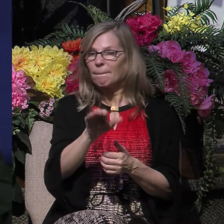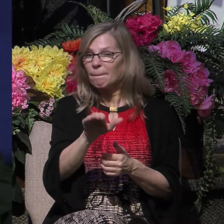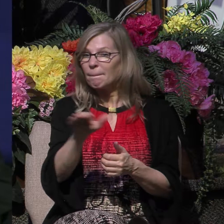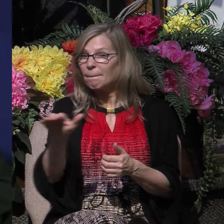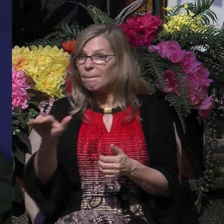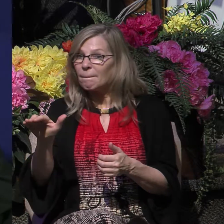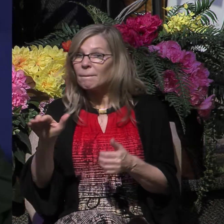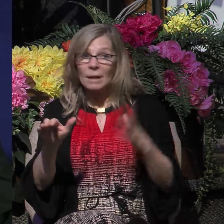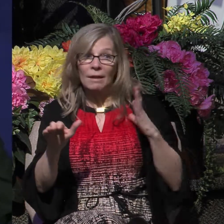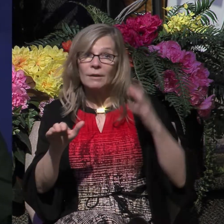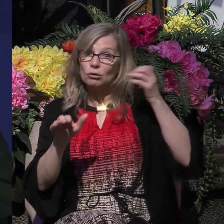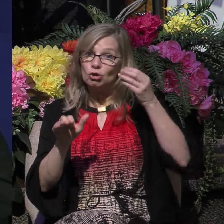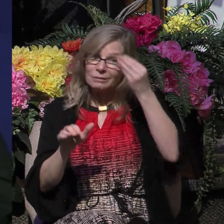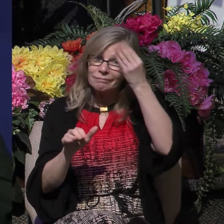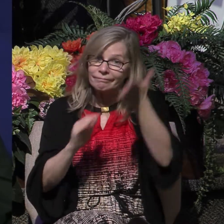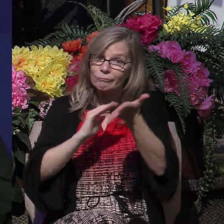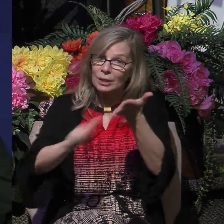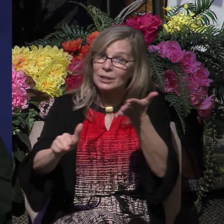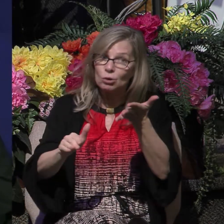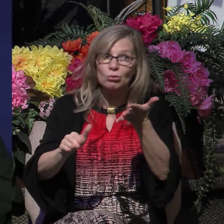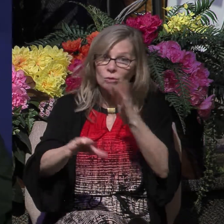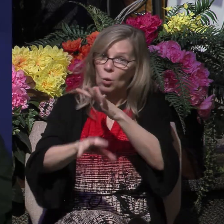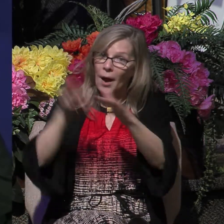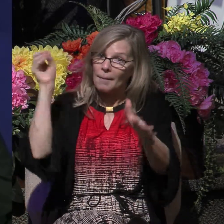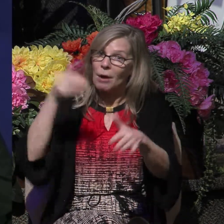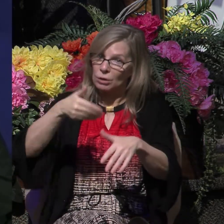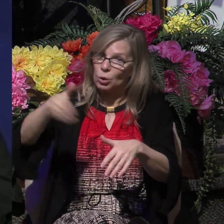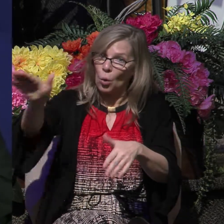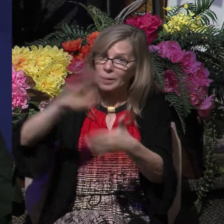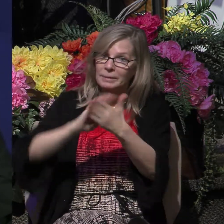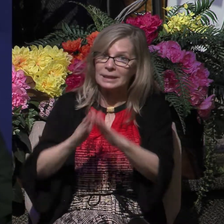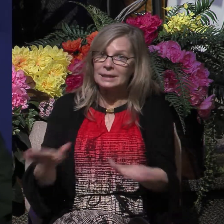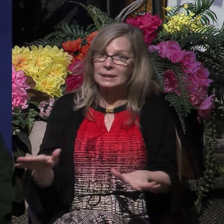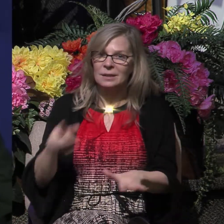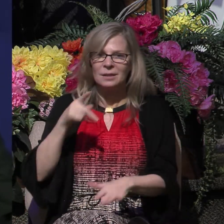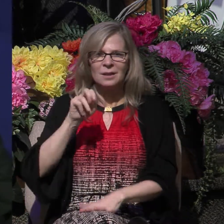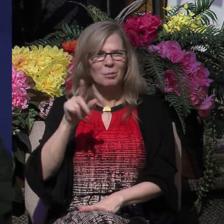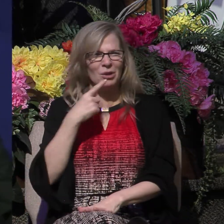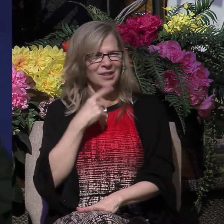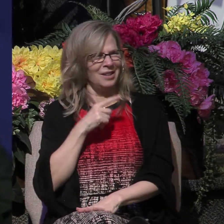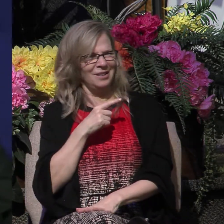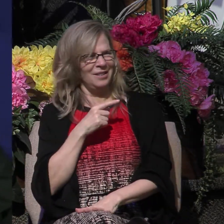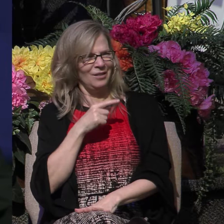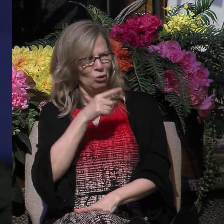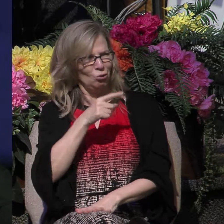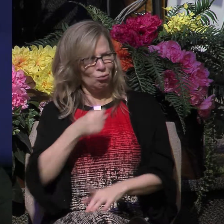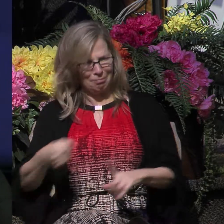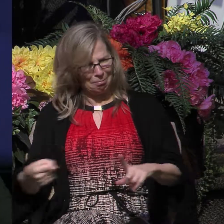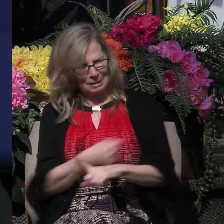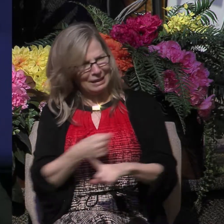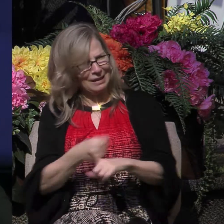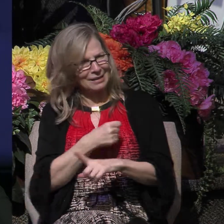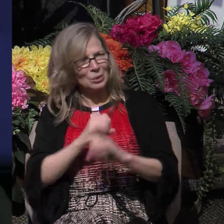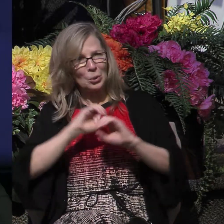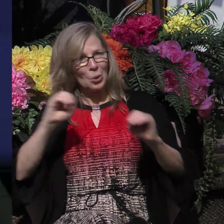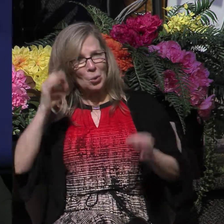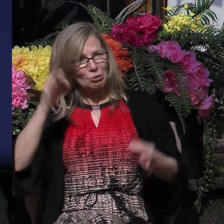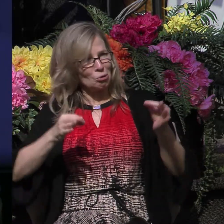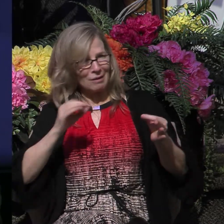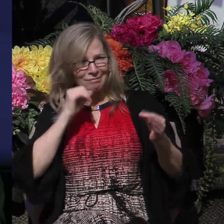magistrates have sent to release you. Therefore come out now and go in peace. But Paul said to them, they have beaten us in public without trial, men who are